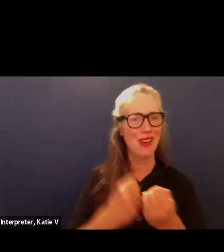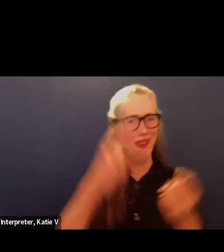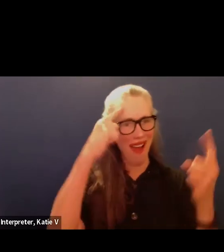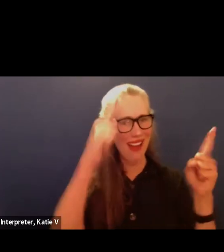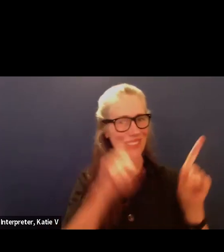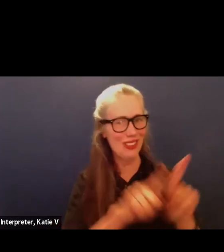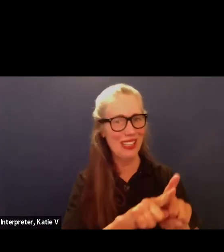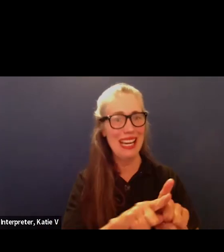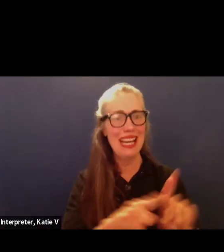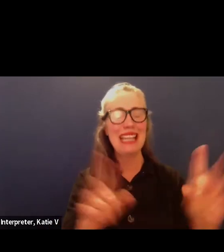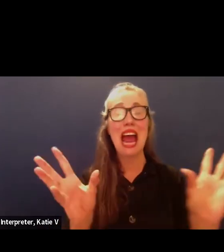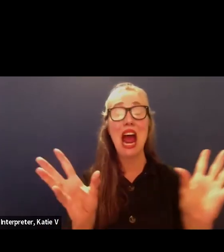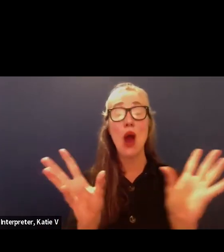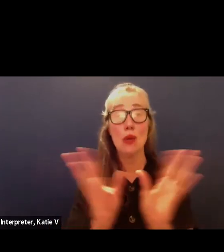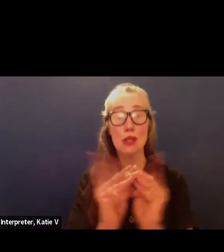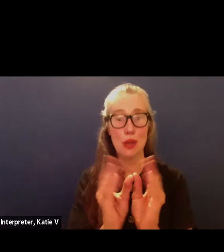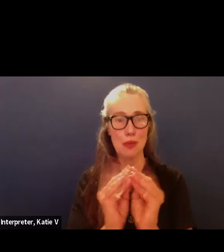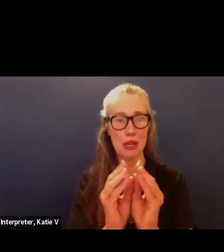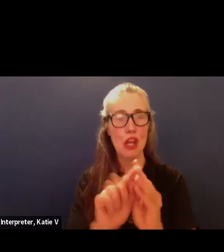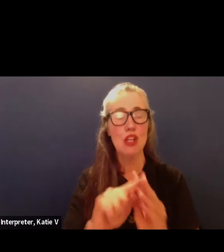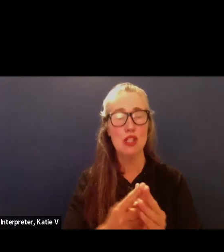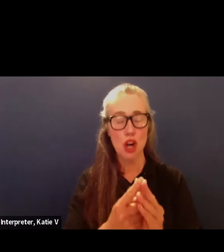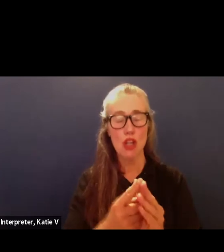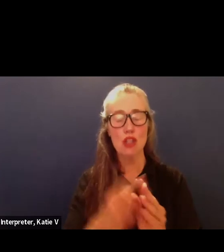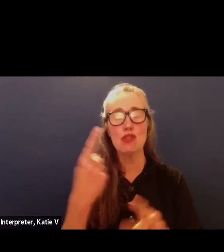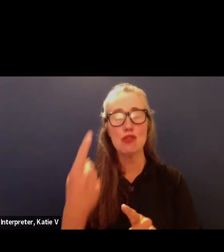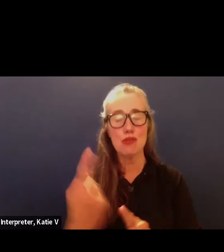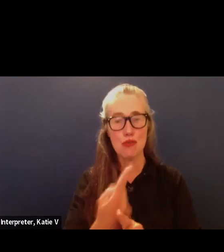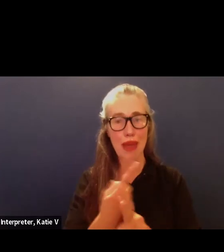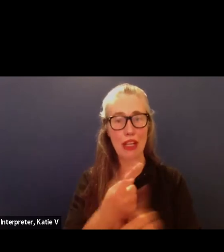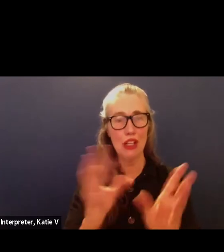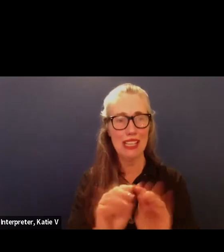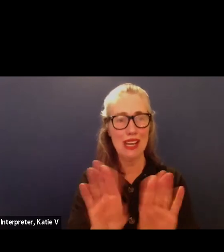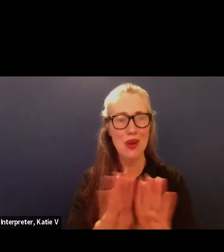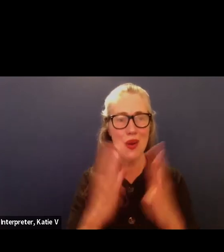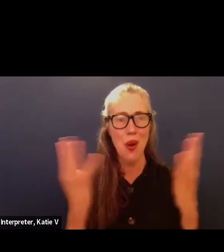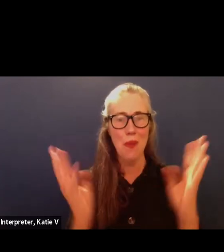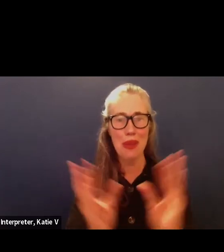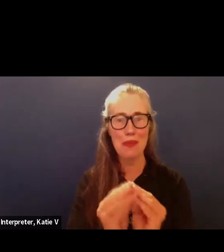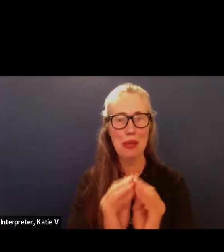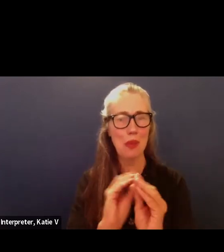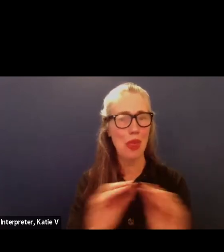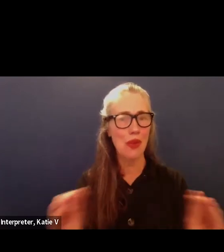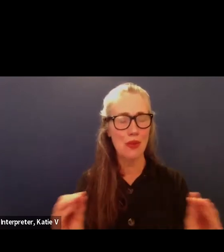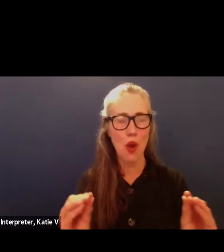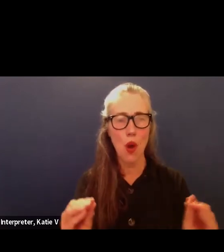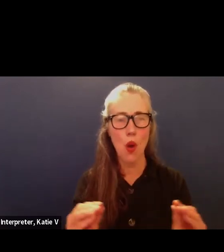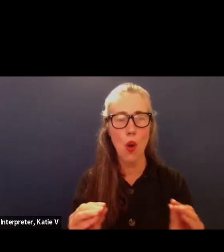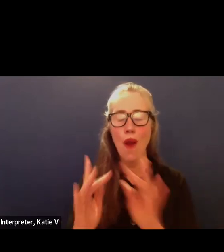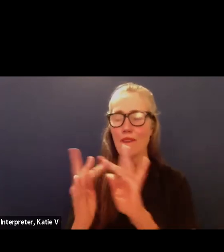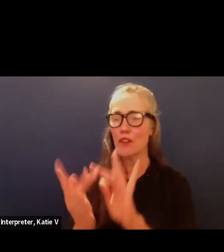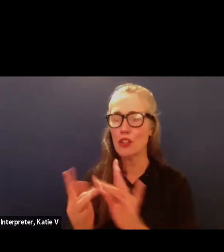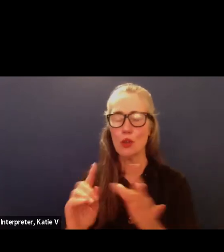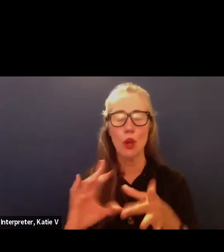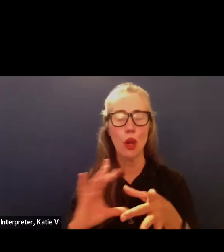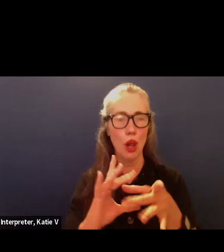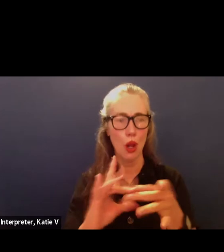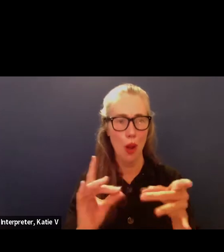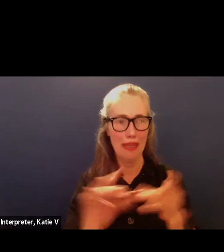going to resume session we will now return to the regular session we will open the meeting there's no virtual comments and now we have language access